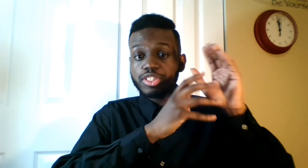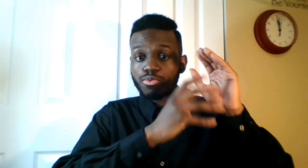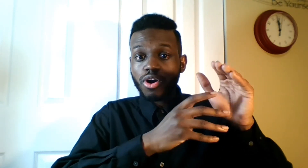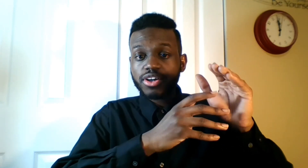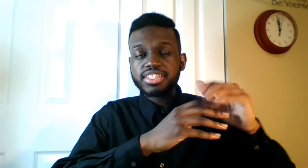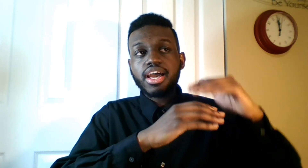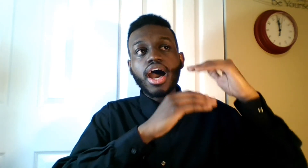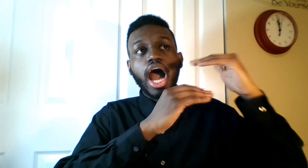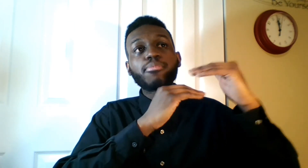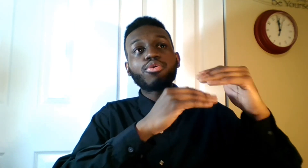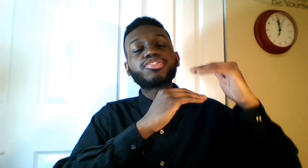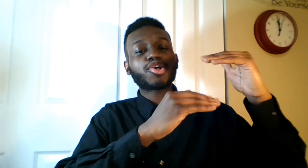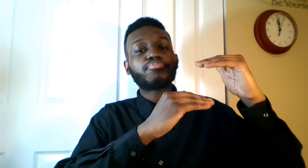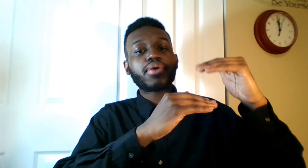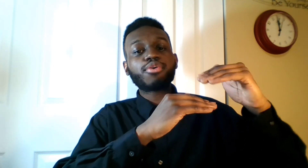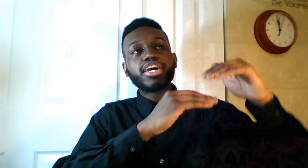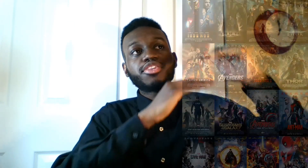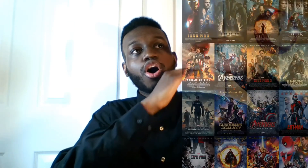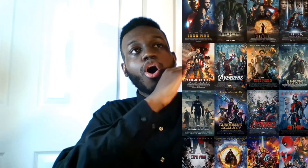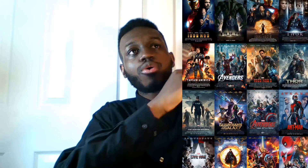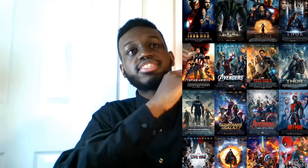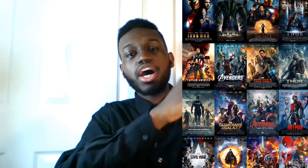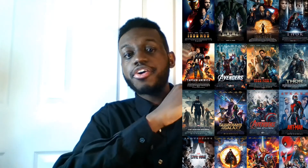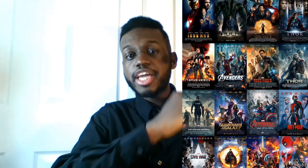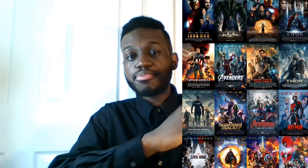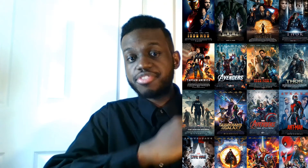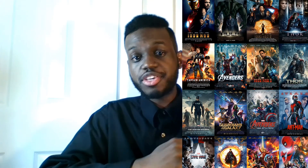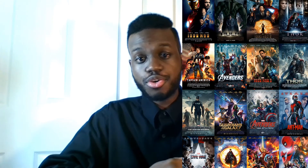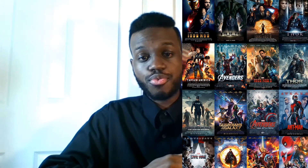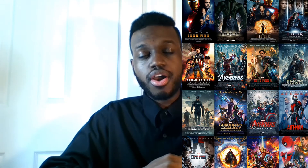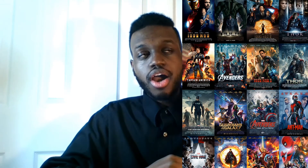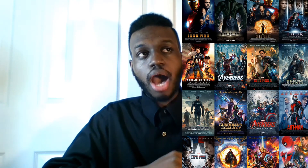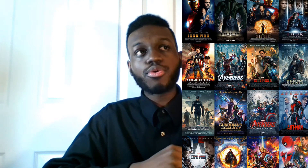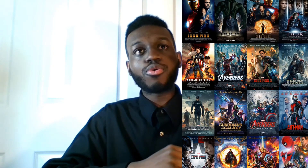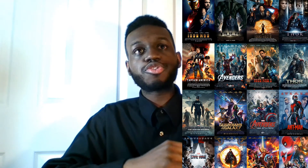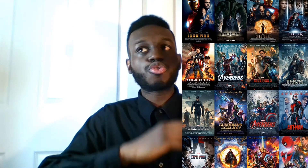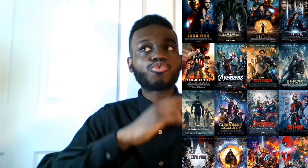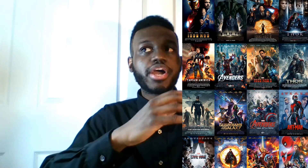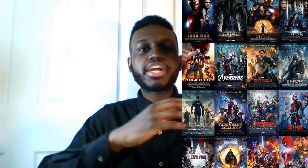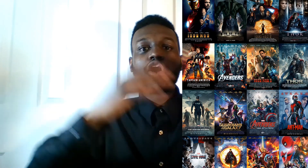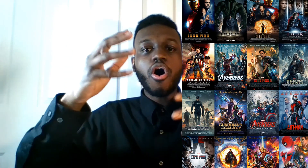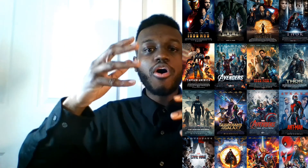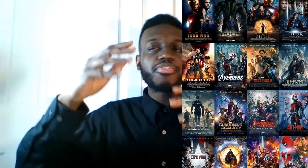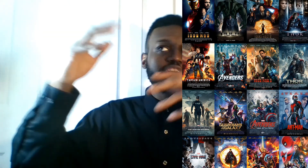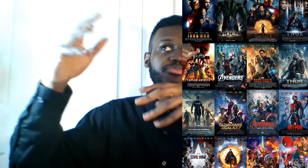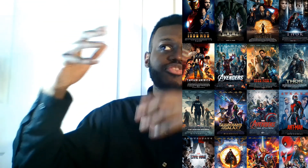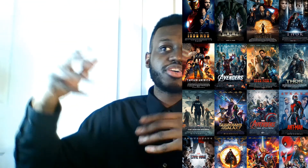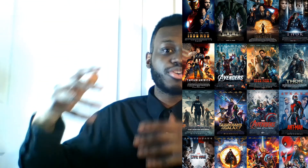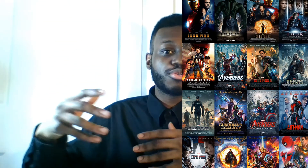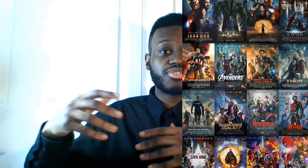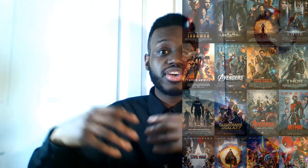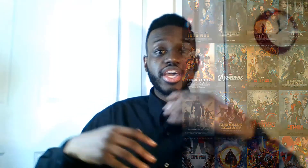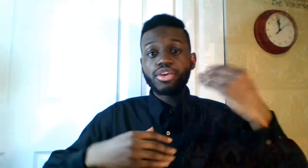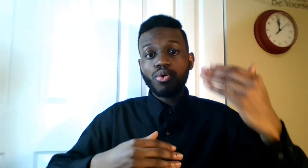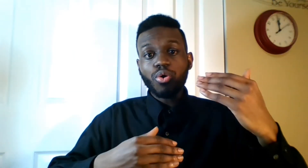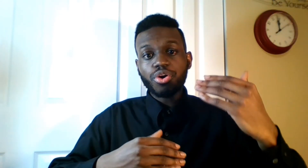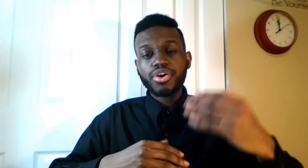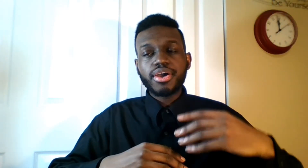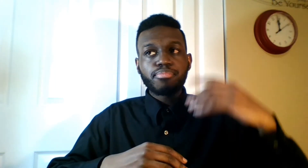works. I'm going to talk about the whole entire MCU. I'm going to rank all the MCUs in order, but I'm